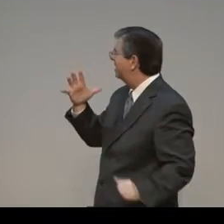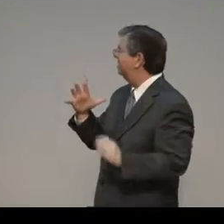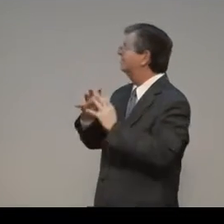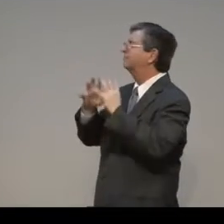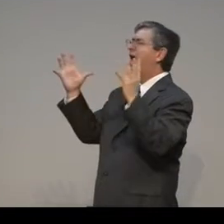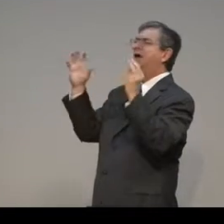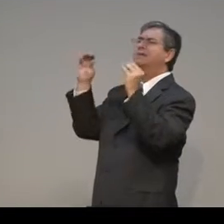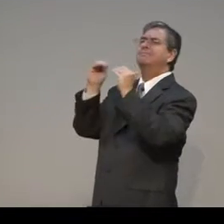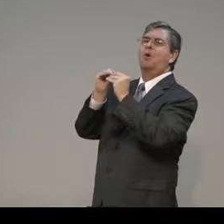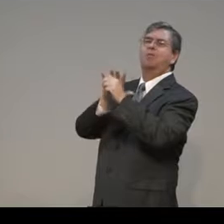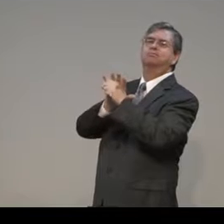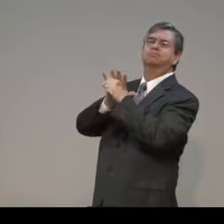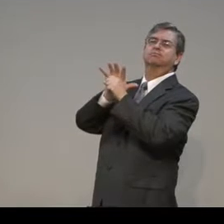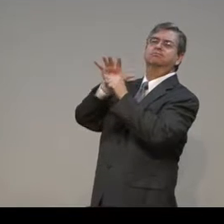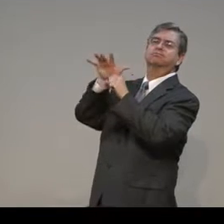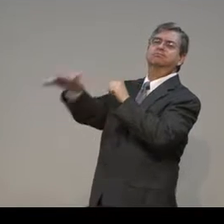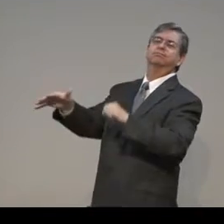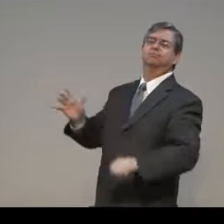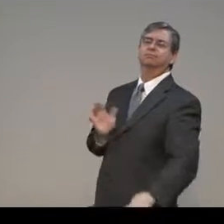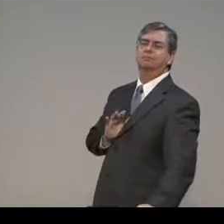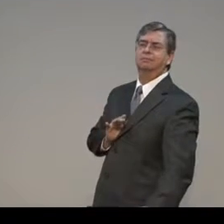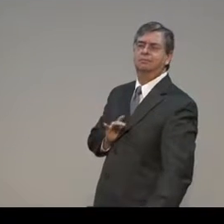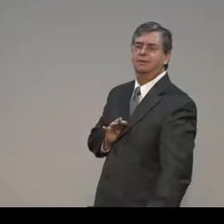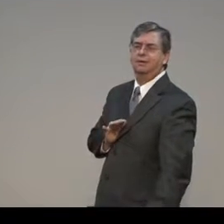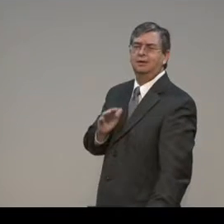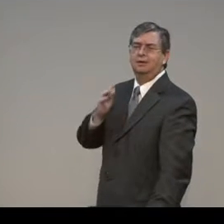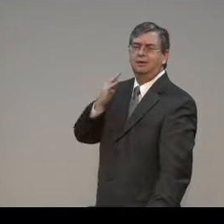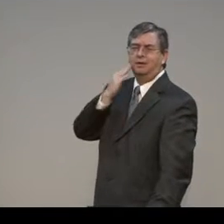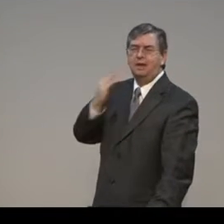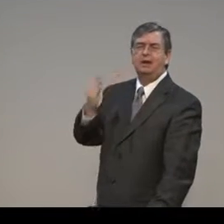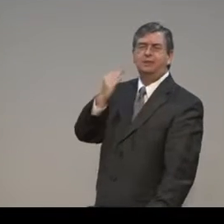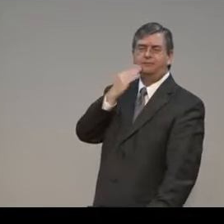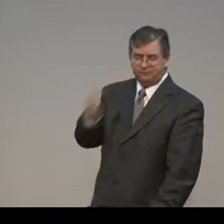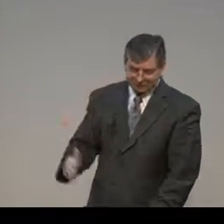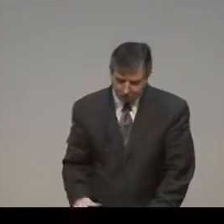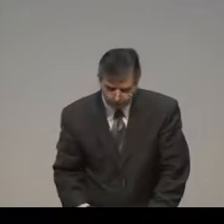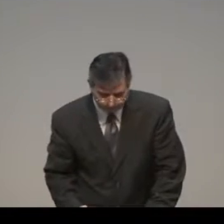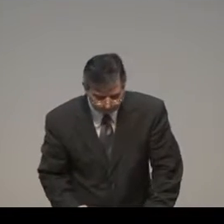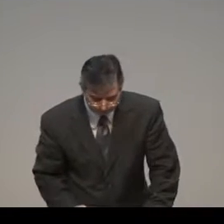But here we see in the scripture that grace did much more about it than the sin.